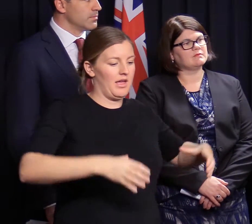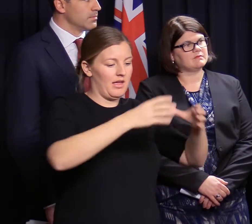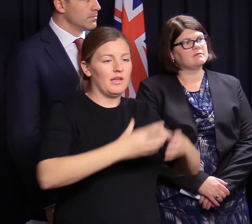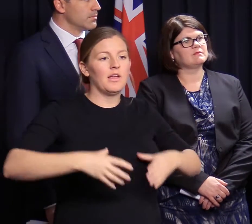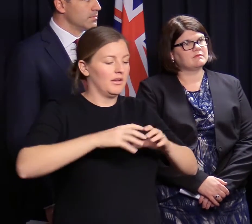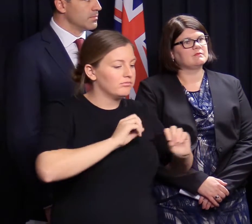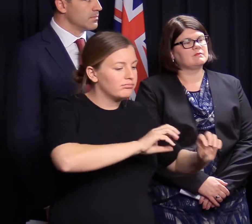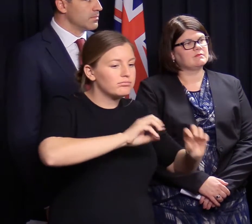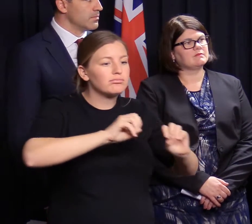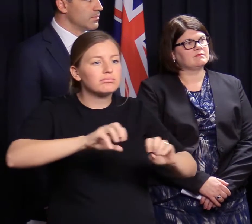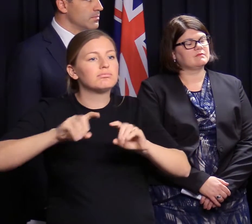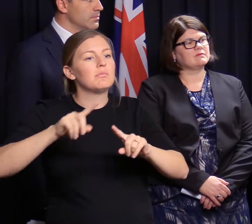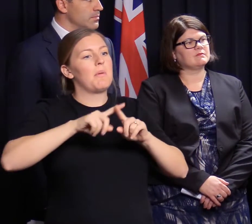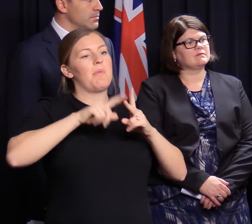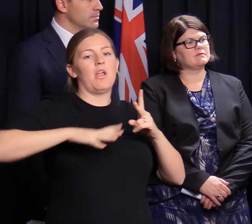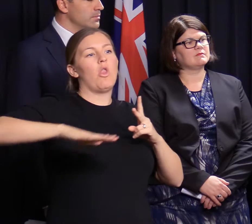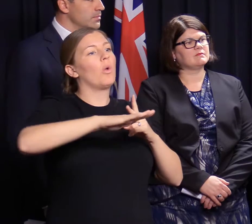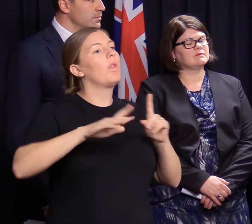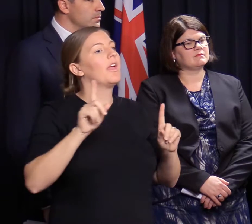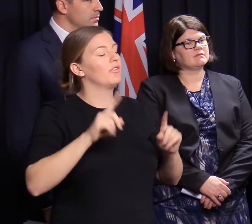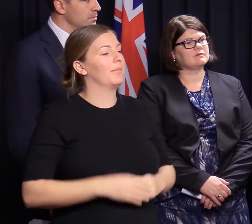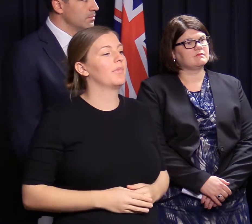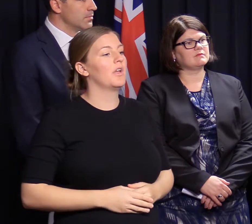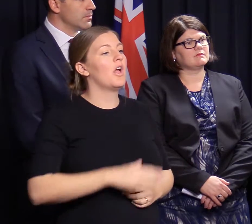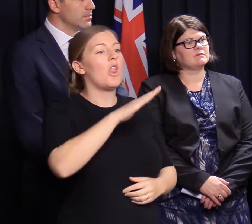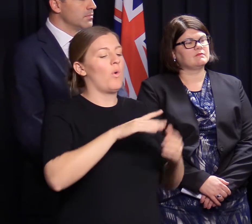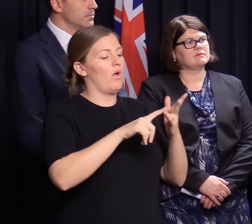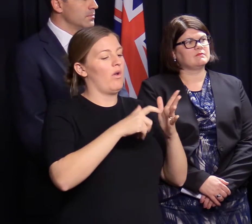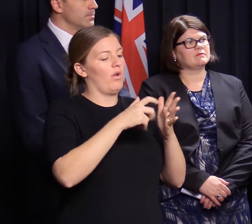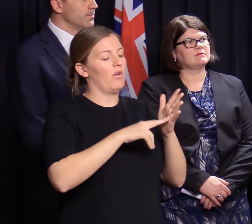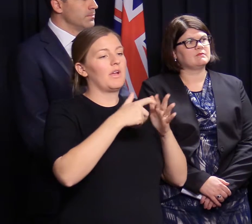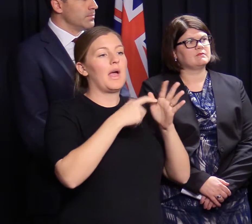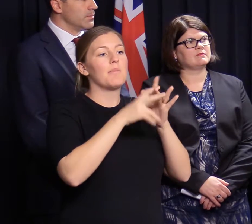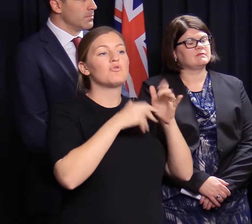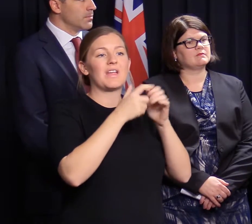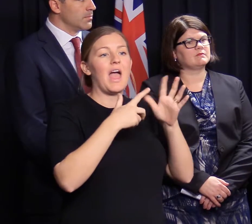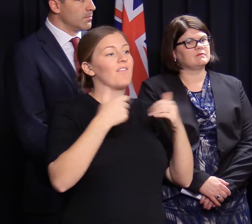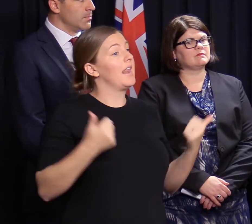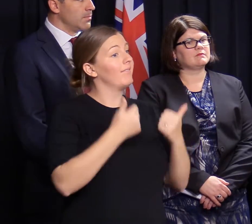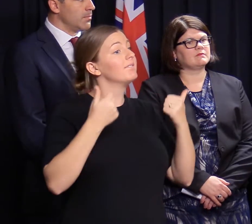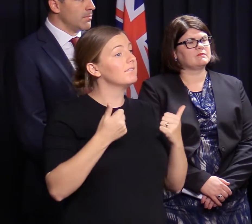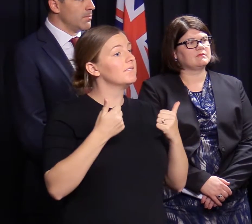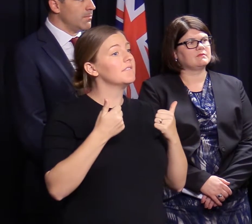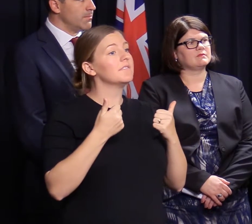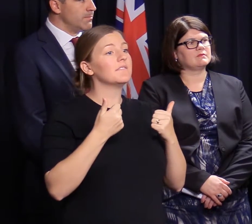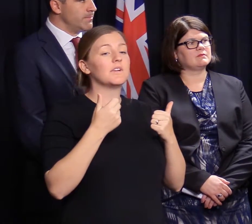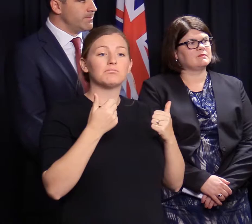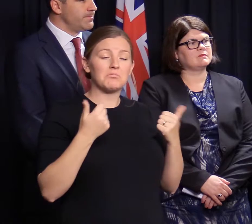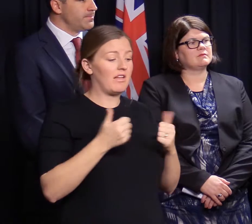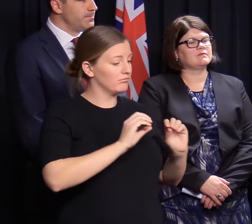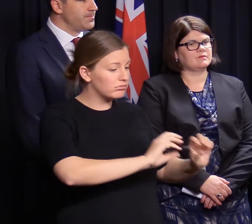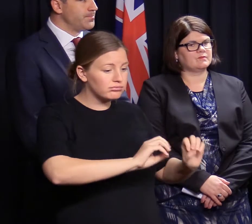posts where we had localised flooding. In the lower Onkaparinga area there were sufficient sandbags that were provided by the Noolunga